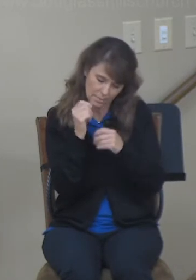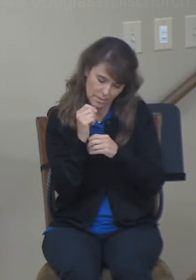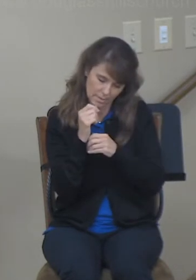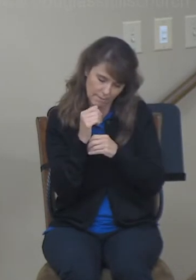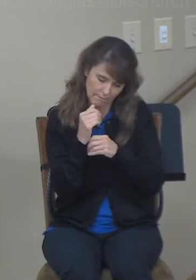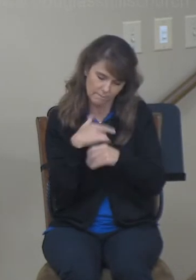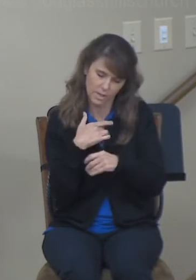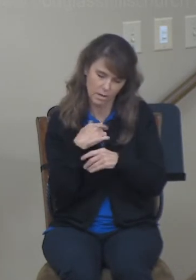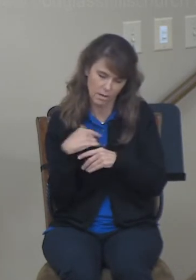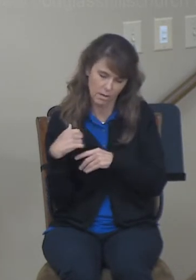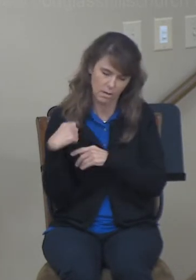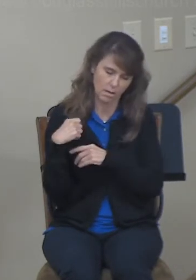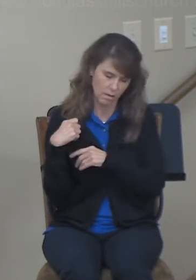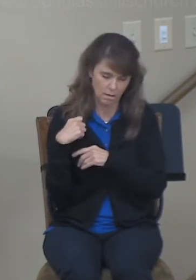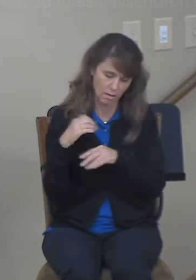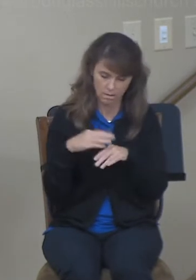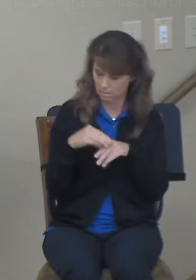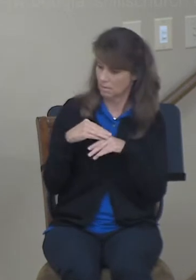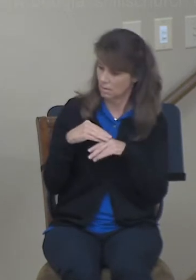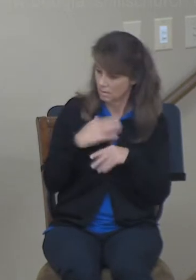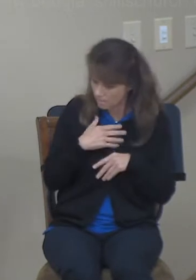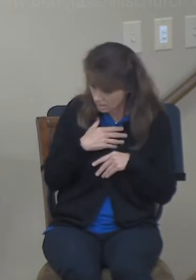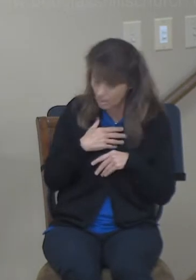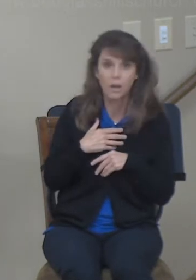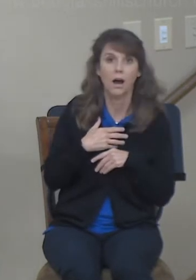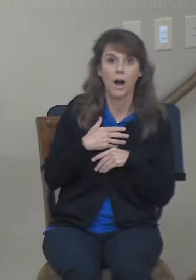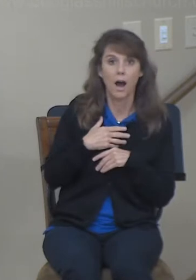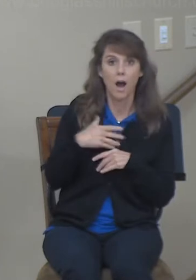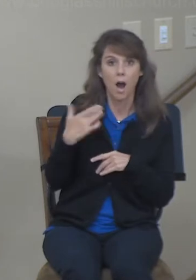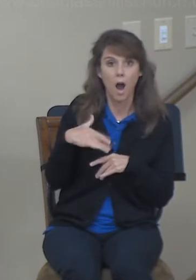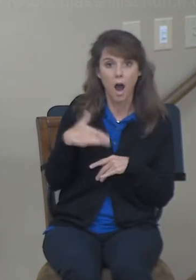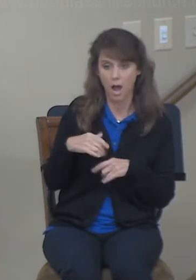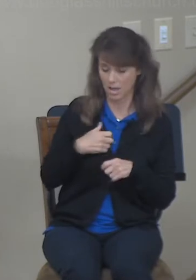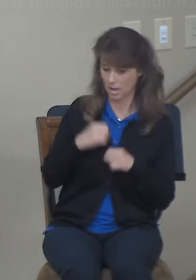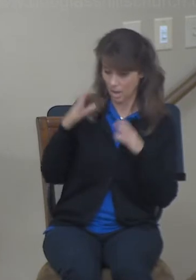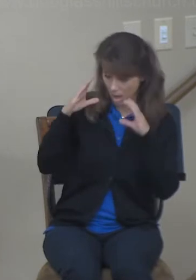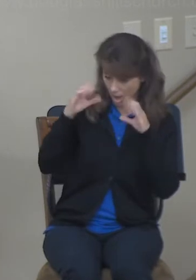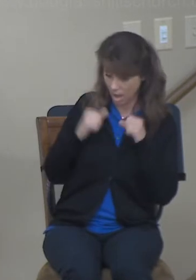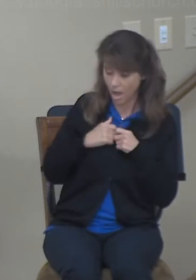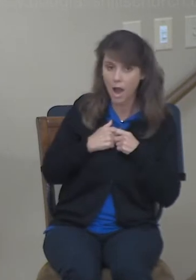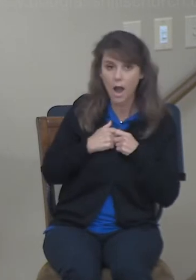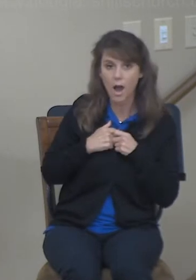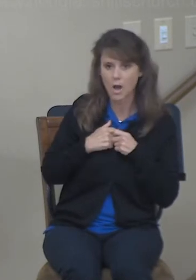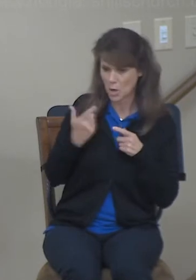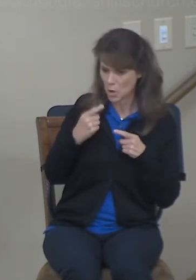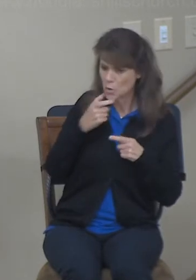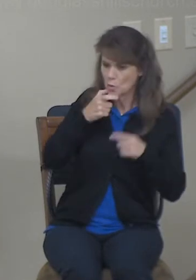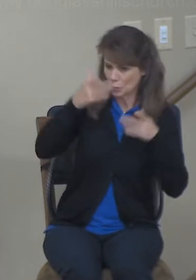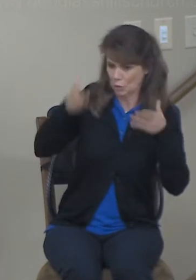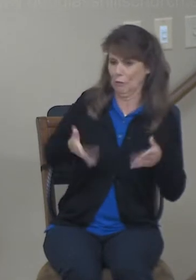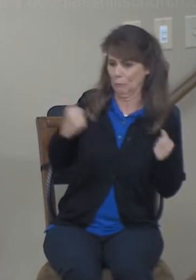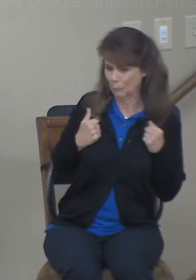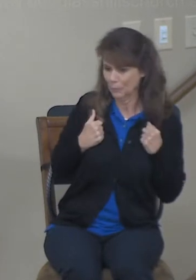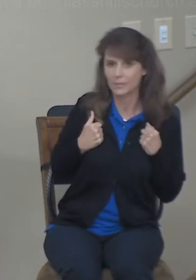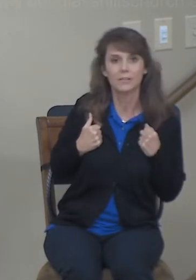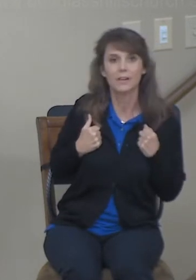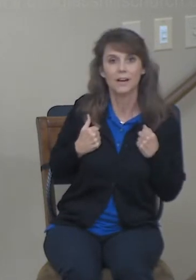feel some stranger at your feet. It had to be very alarming. I mean, he raises up in verse 9 and says, who are you?